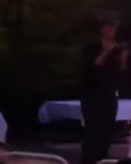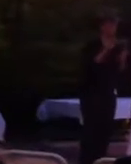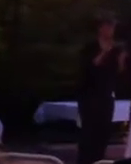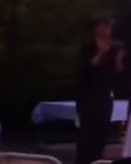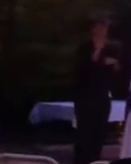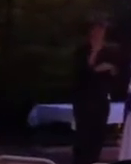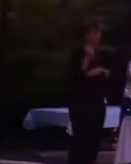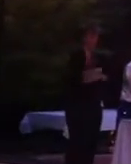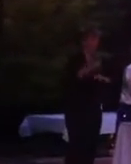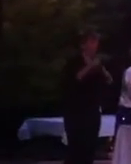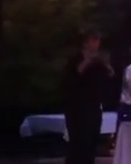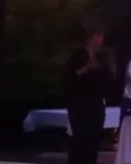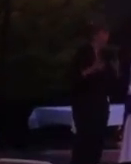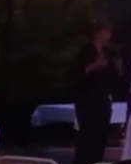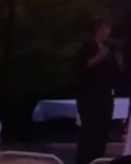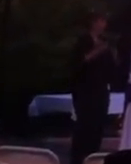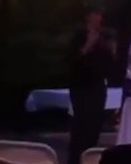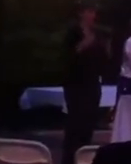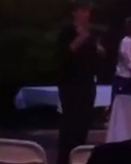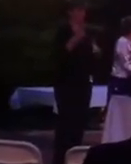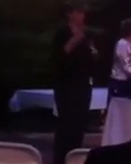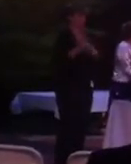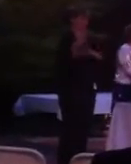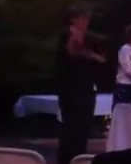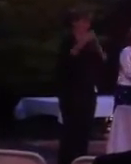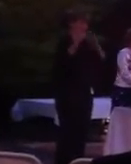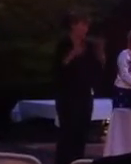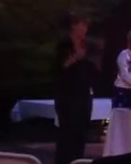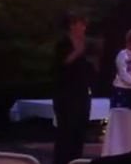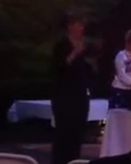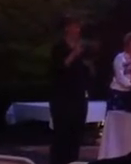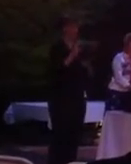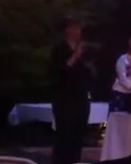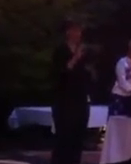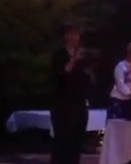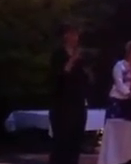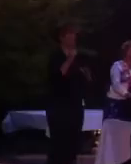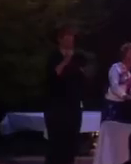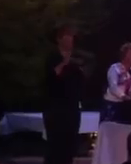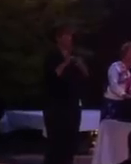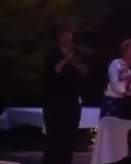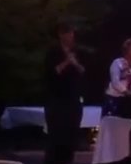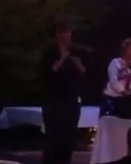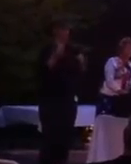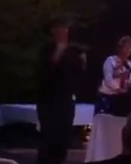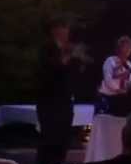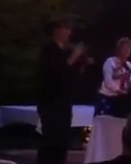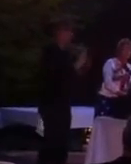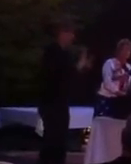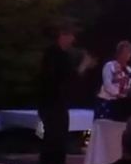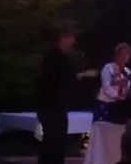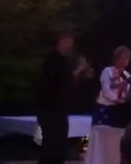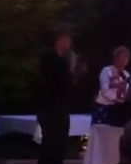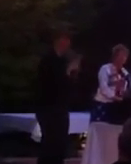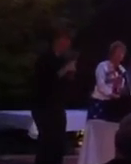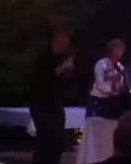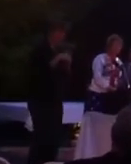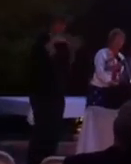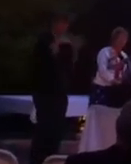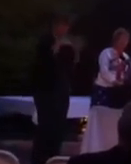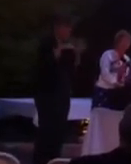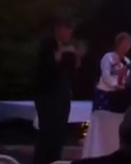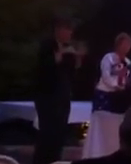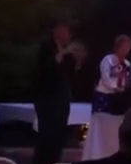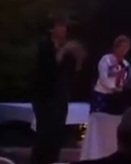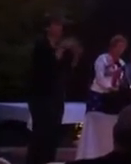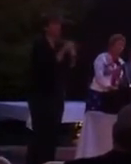foreclosure or have experienced foreclosure, but she does all that and she has been studying year by year